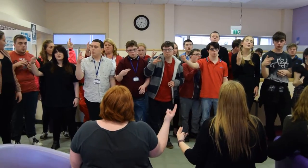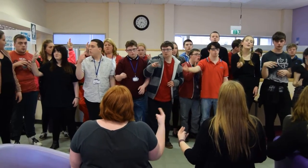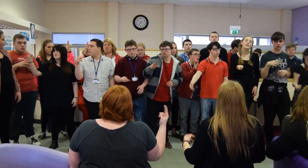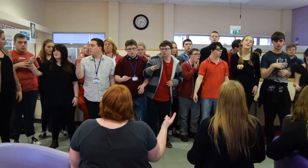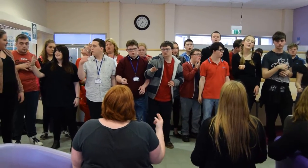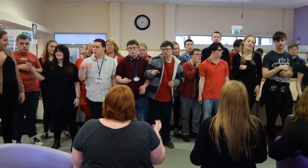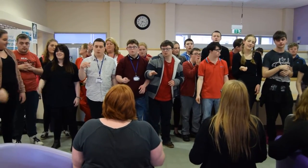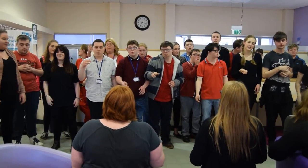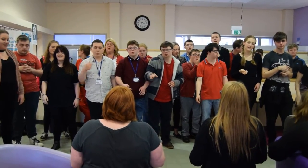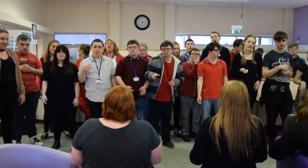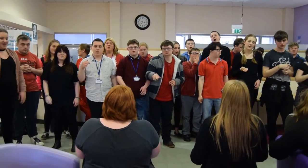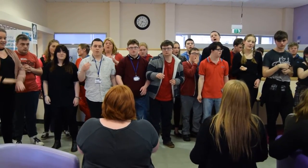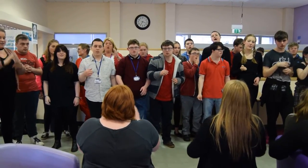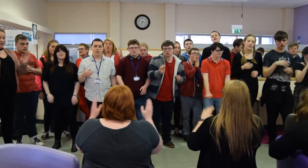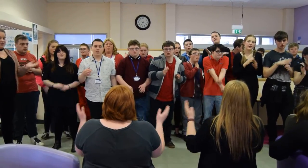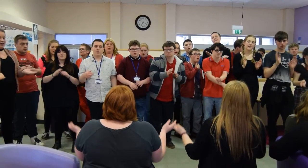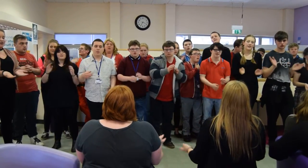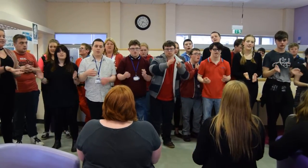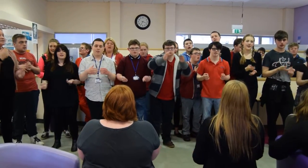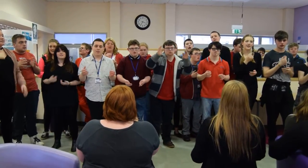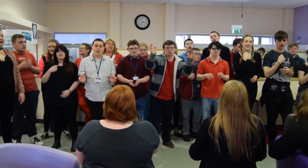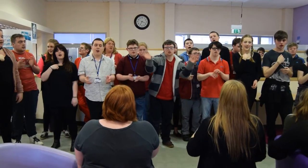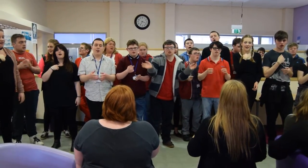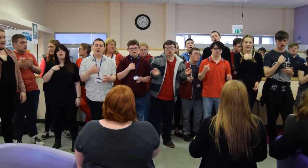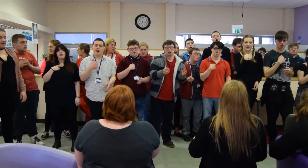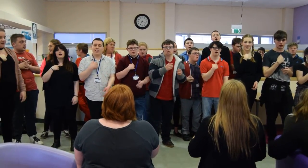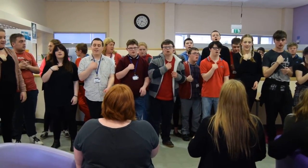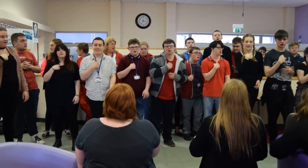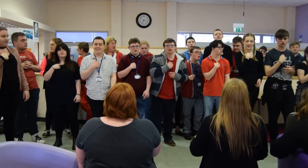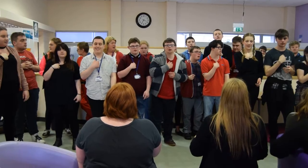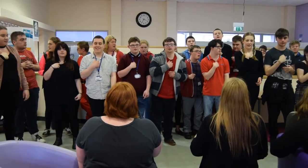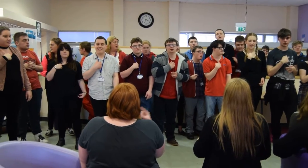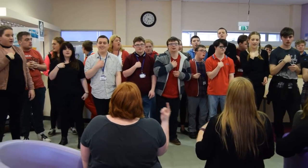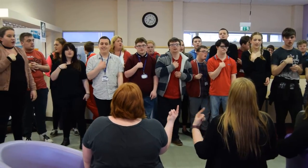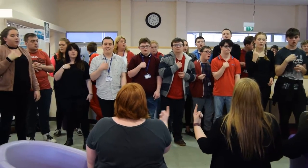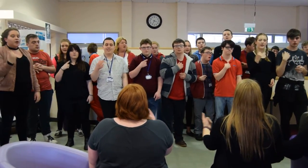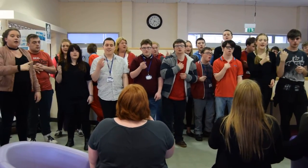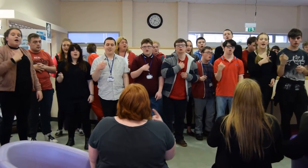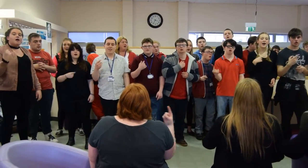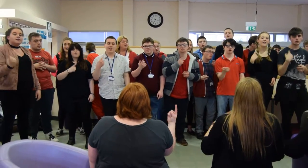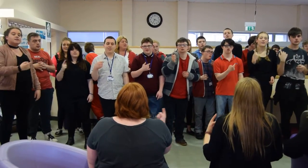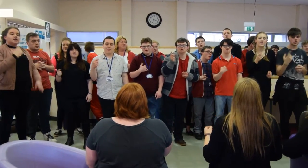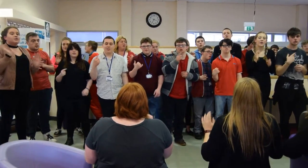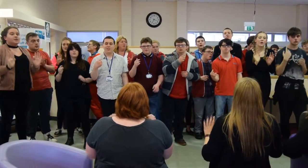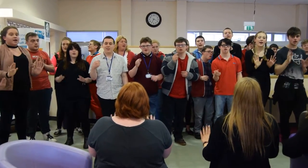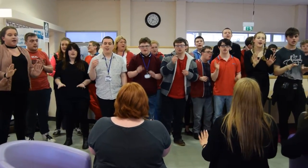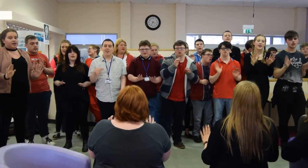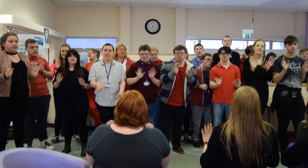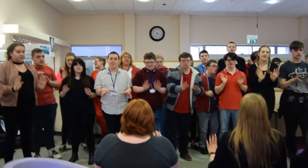The world at night, we are still waiting,